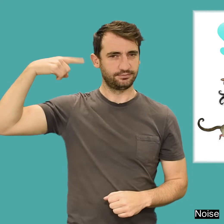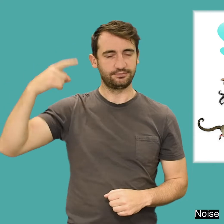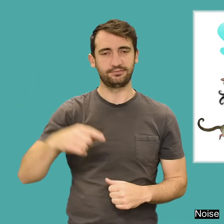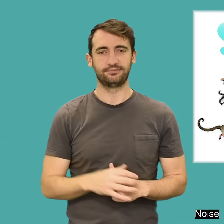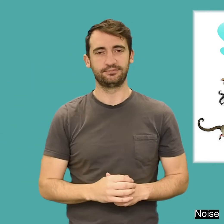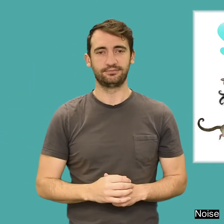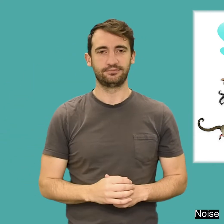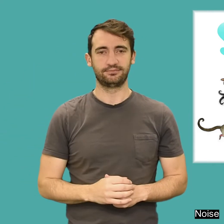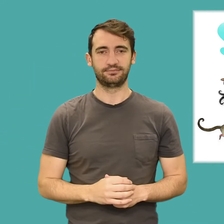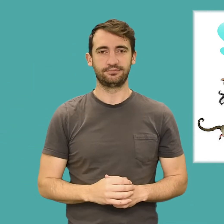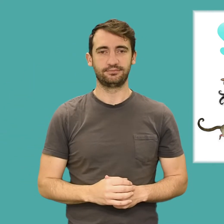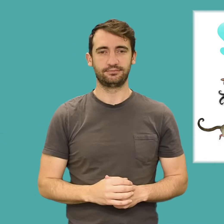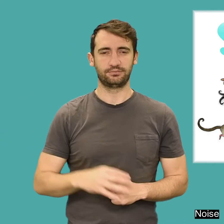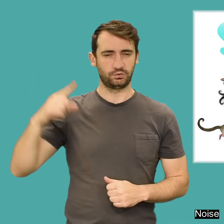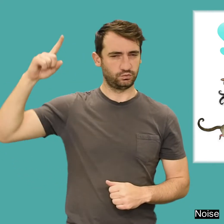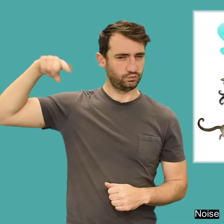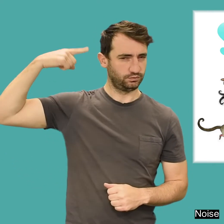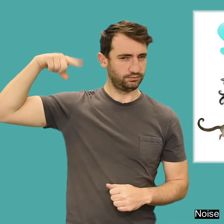Noise. Noise.